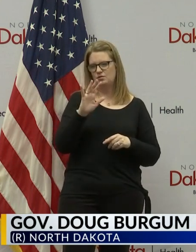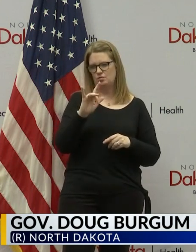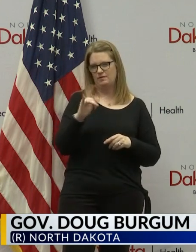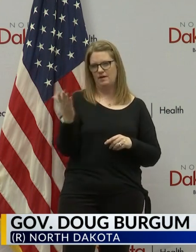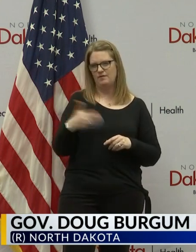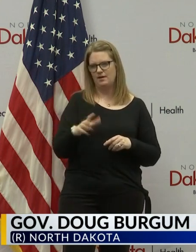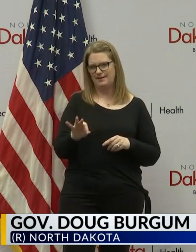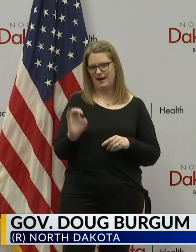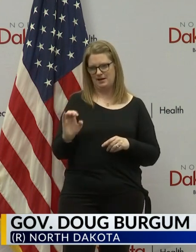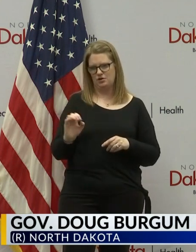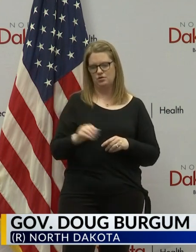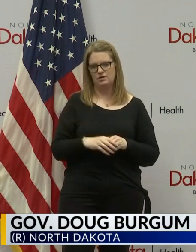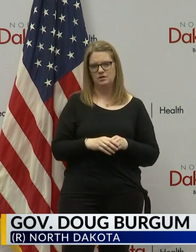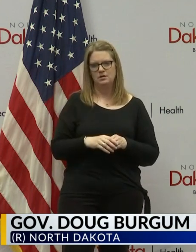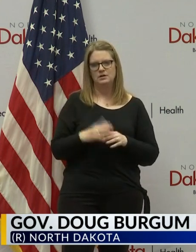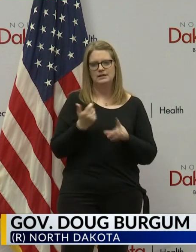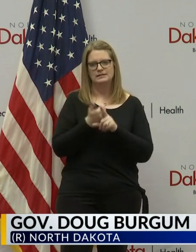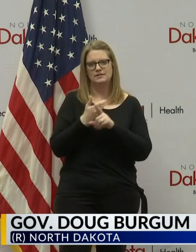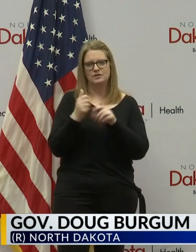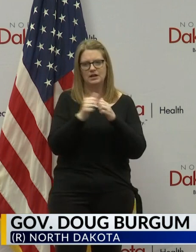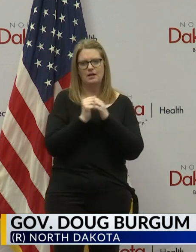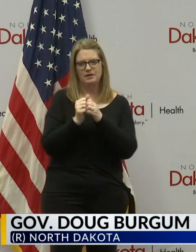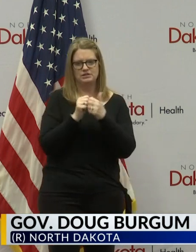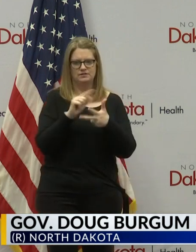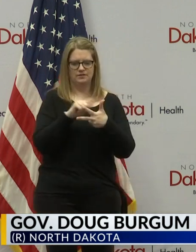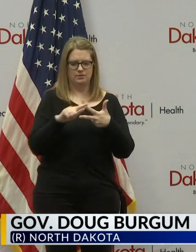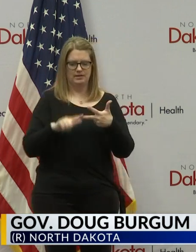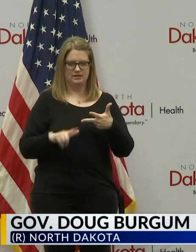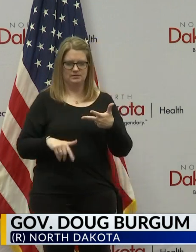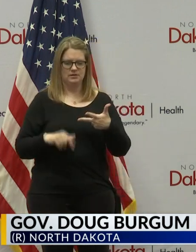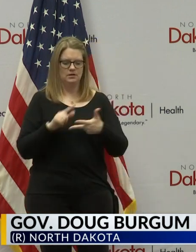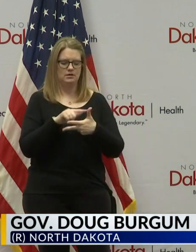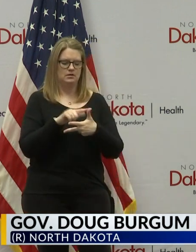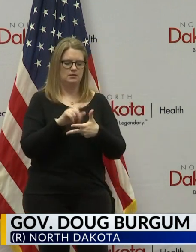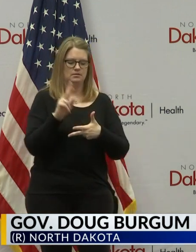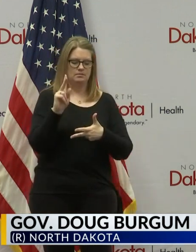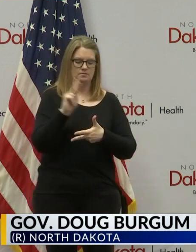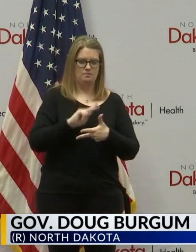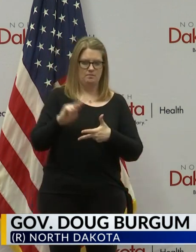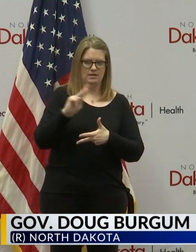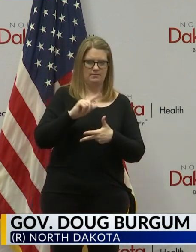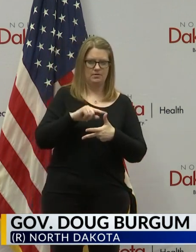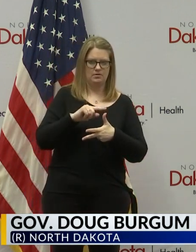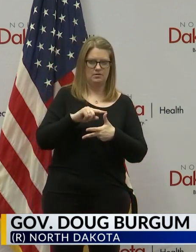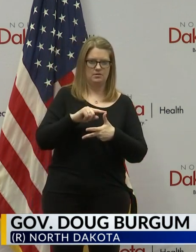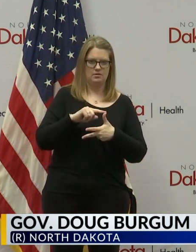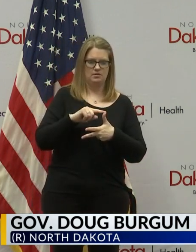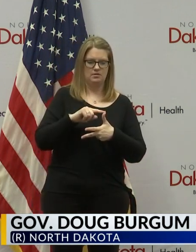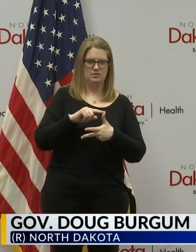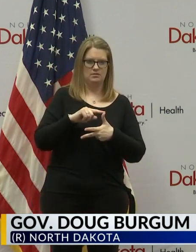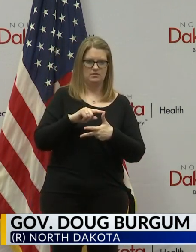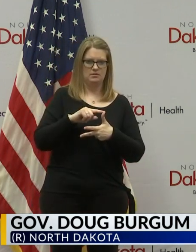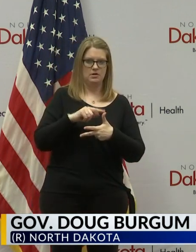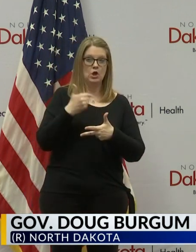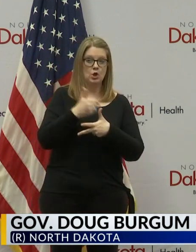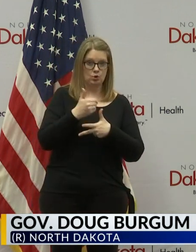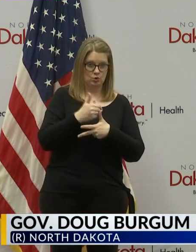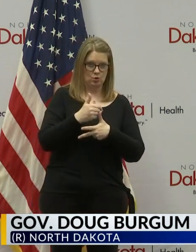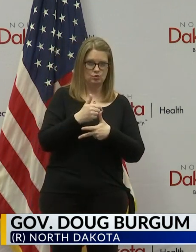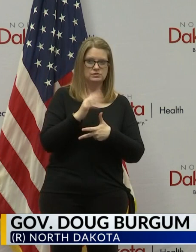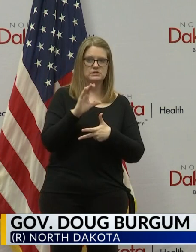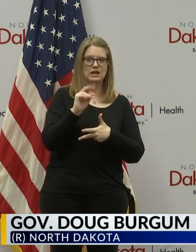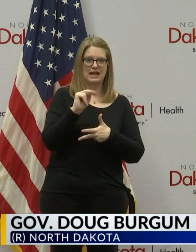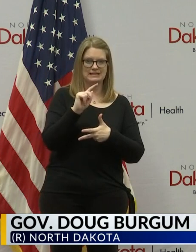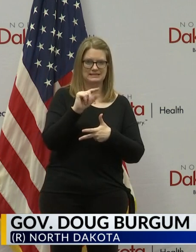taken, and that was a combination of three things. It was a combination of people that were in close contact